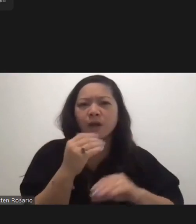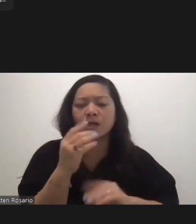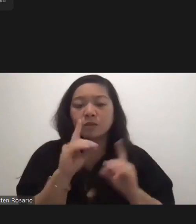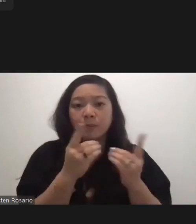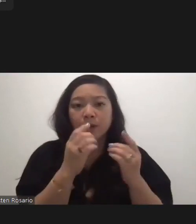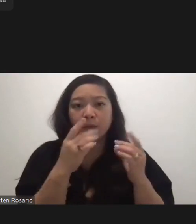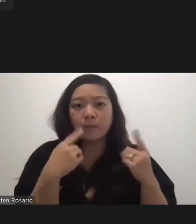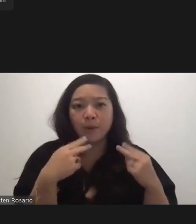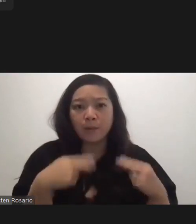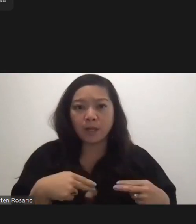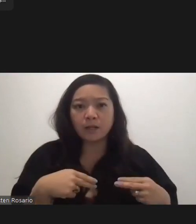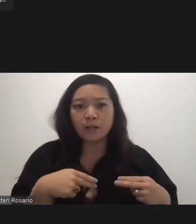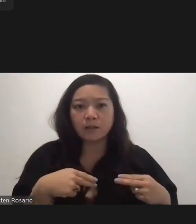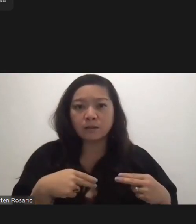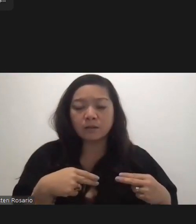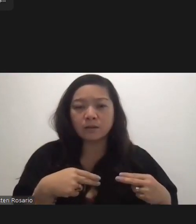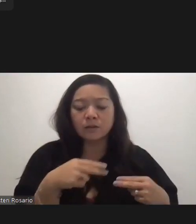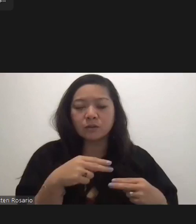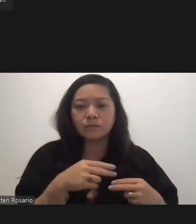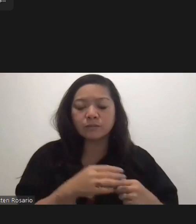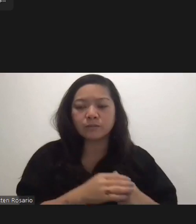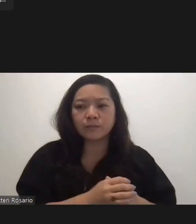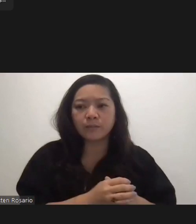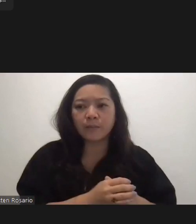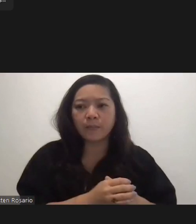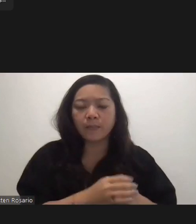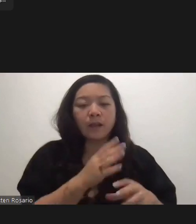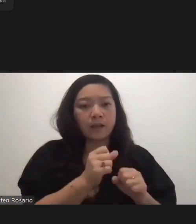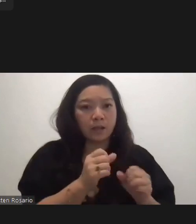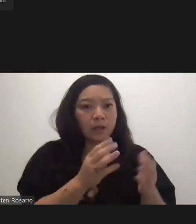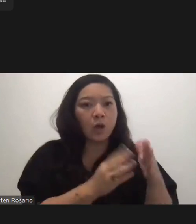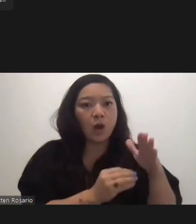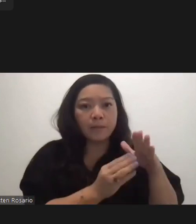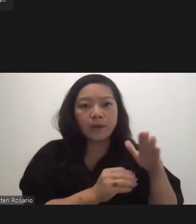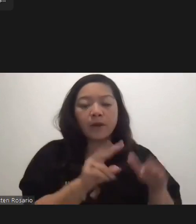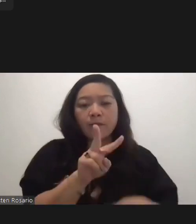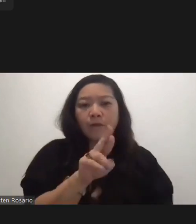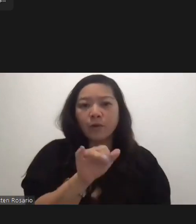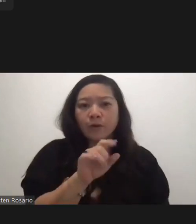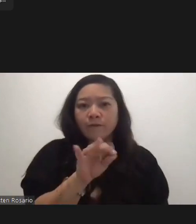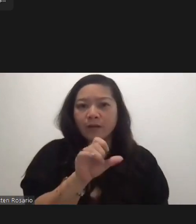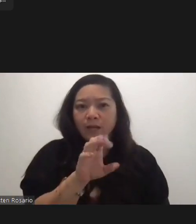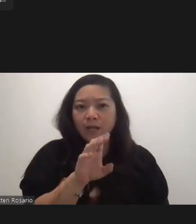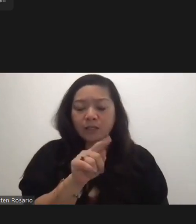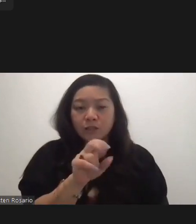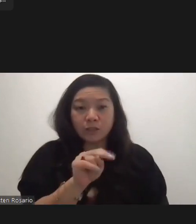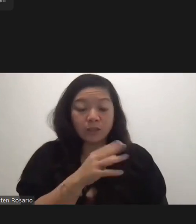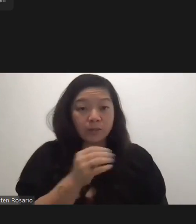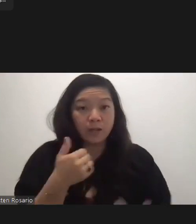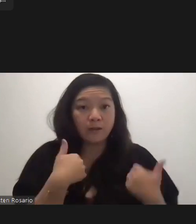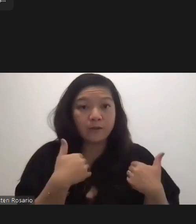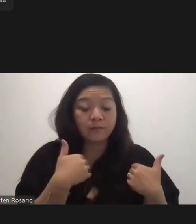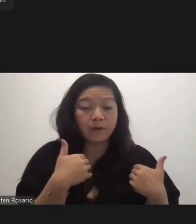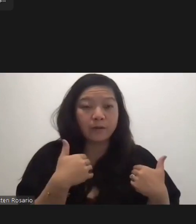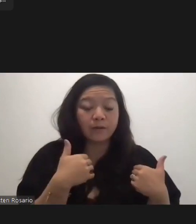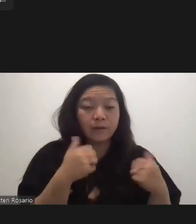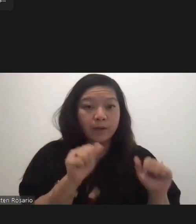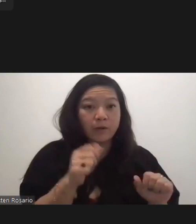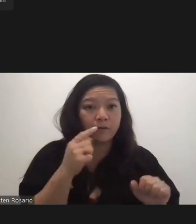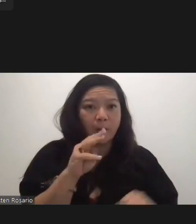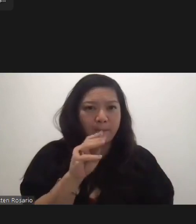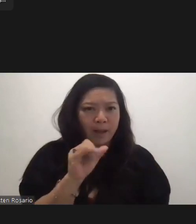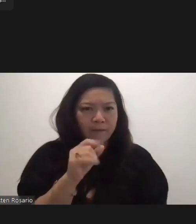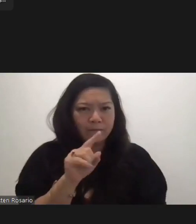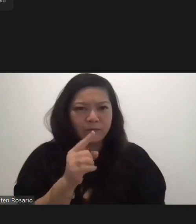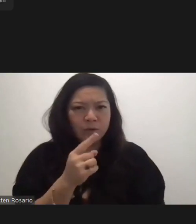verification. So, come May 1st, they would have that verification available to them. So, for returning Guam residents,